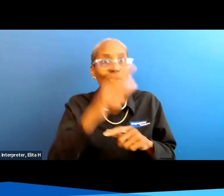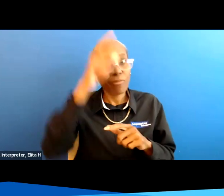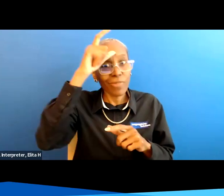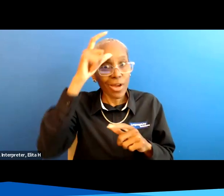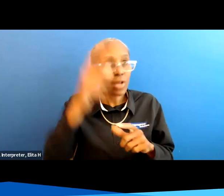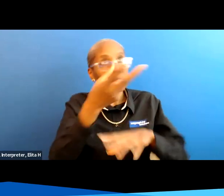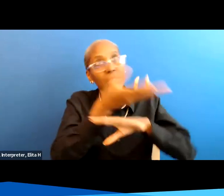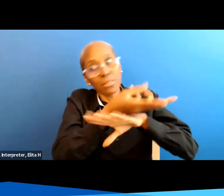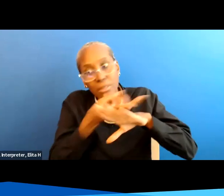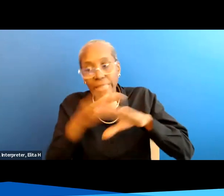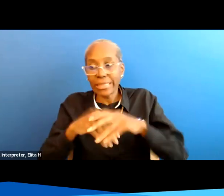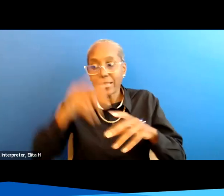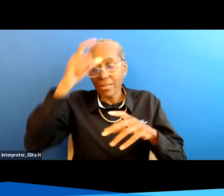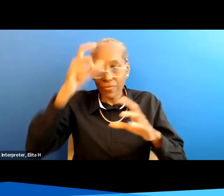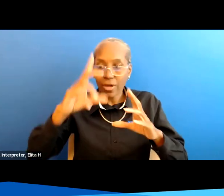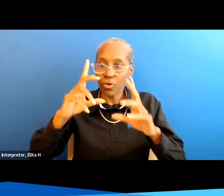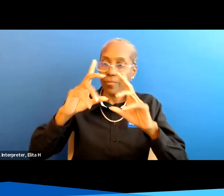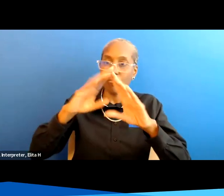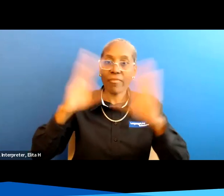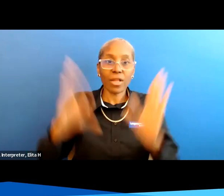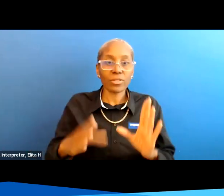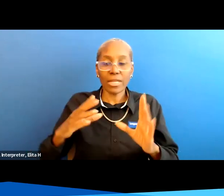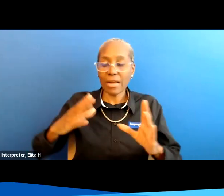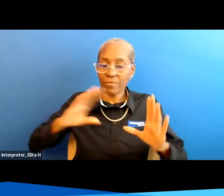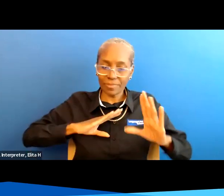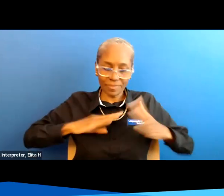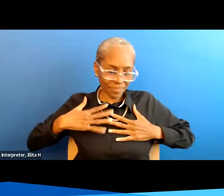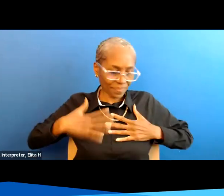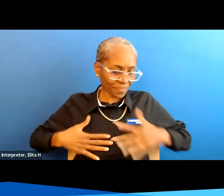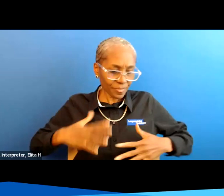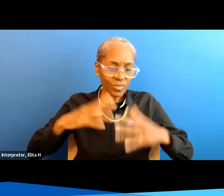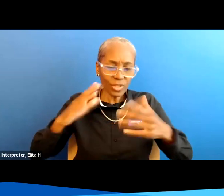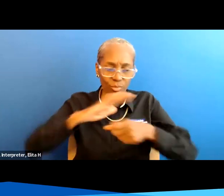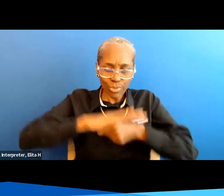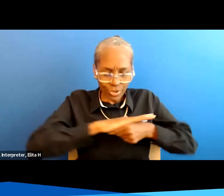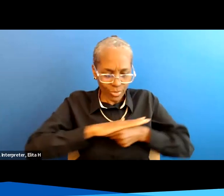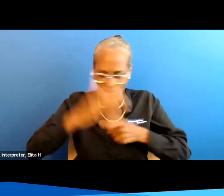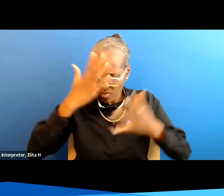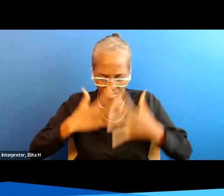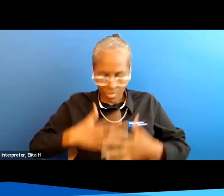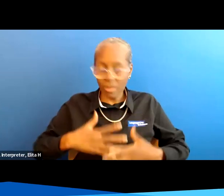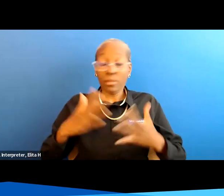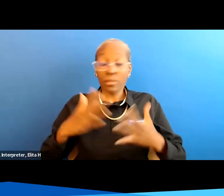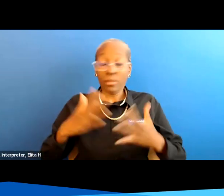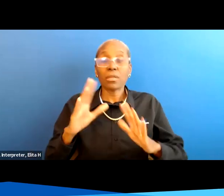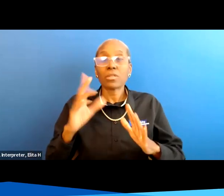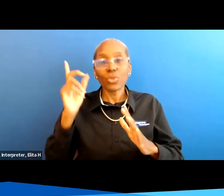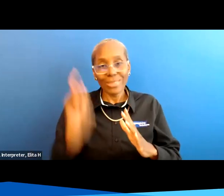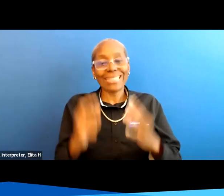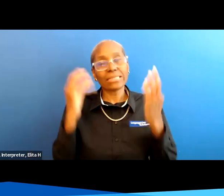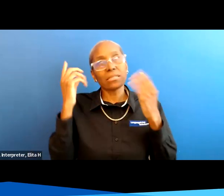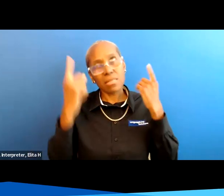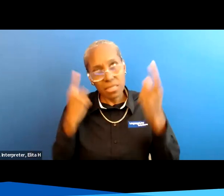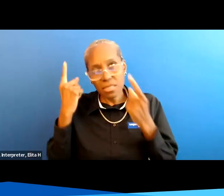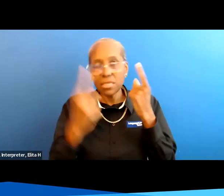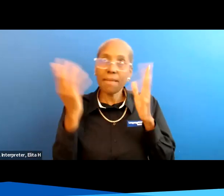and sleep on a cot i'll wake up and i'll have pressure injury all over me so you know all these kind of things are things you need to think